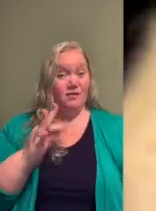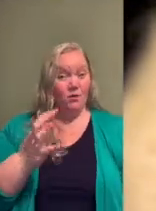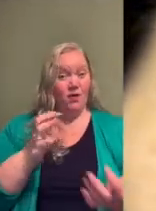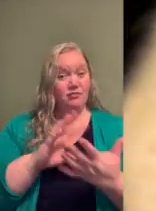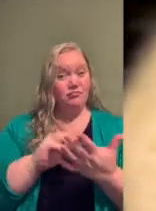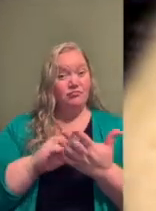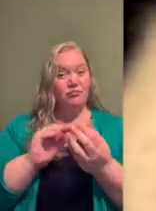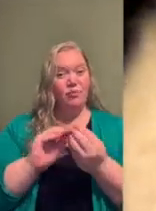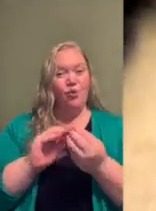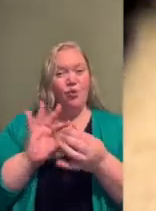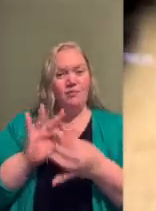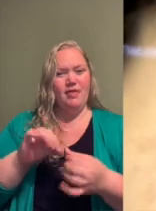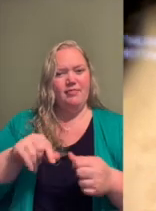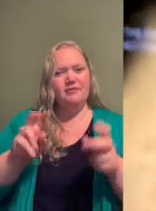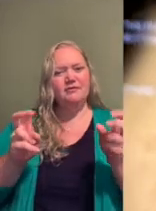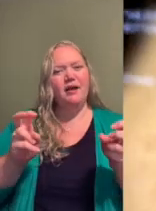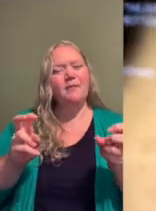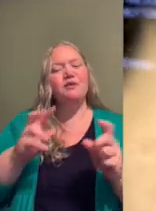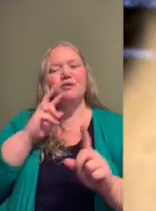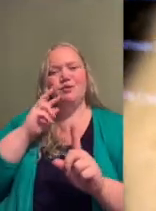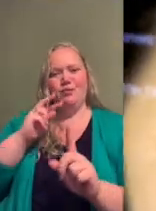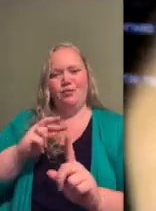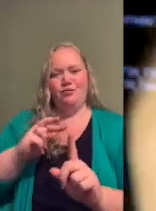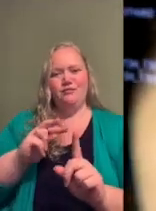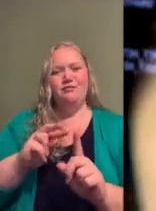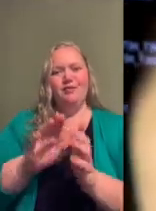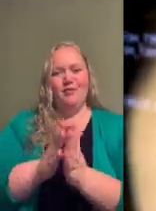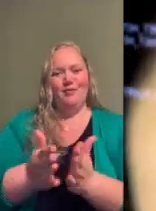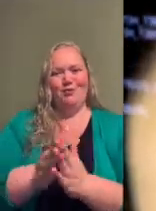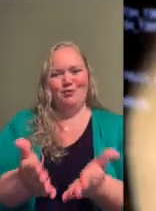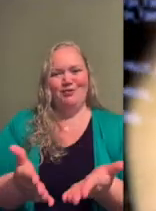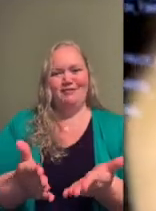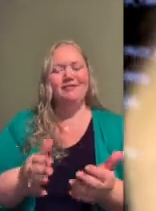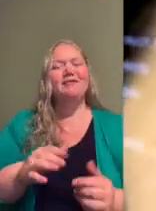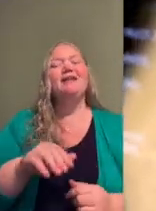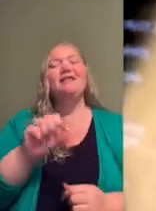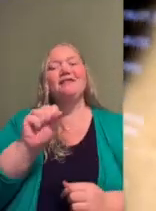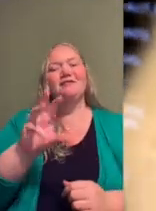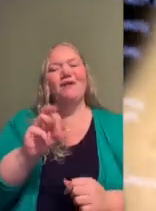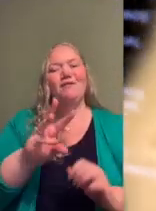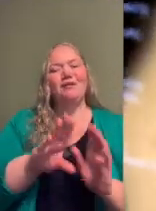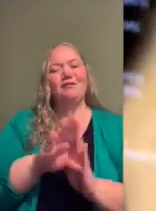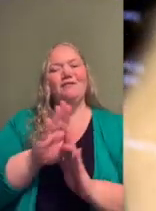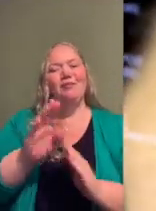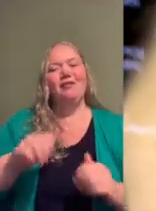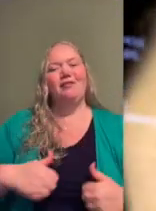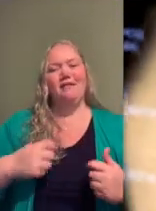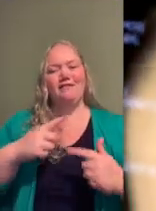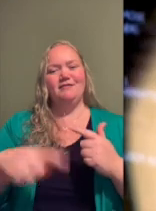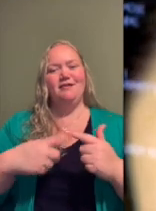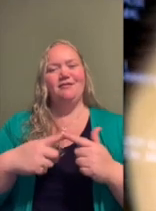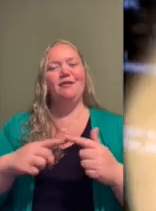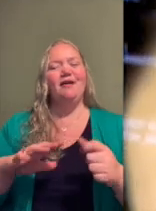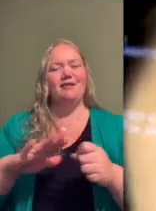Lifecycle, you can go more in depth with the book, The Software Development Lifecycle, A Complete Guide. You can find the link in the